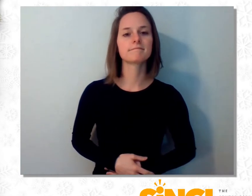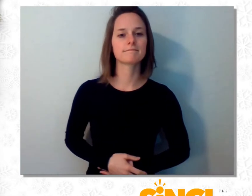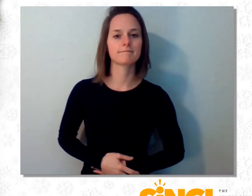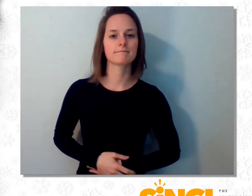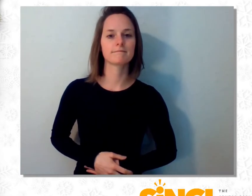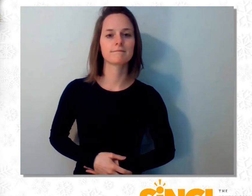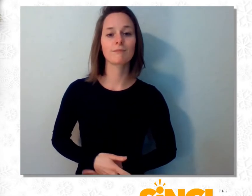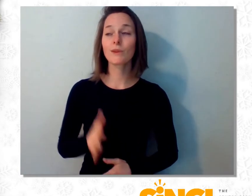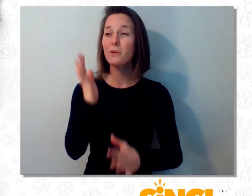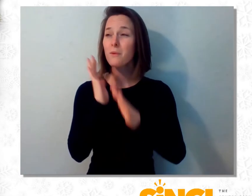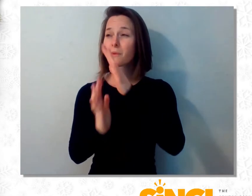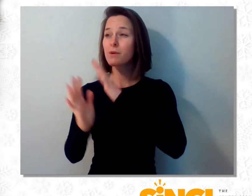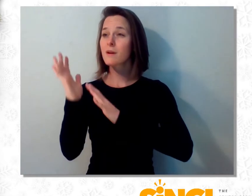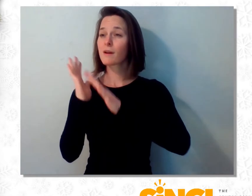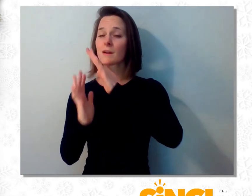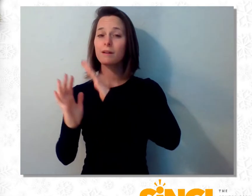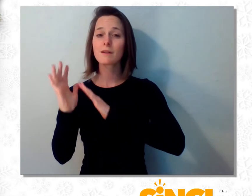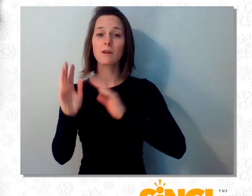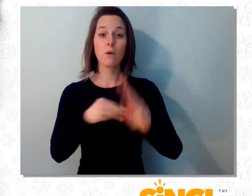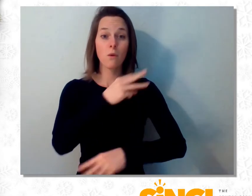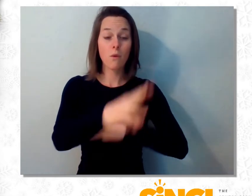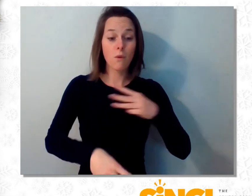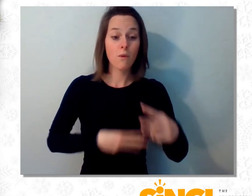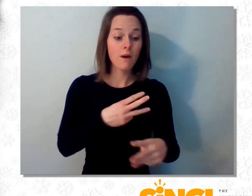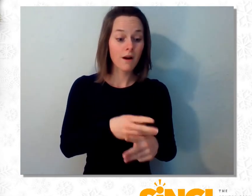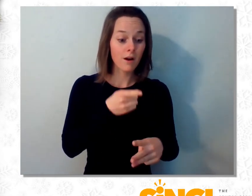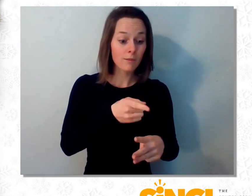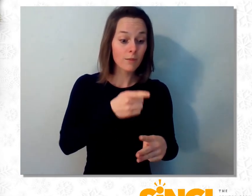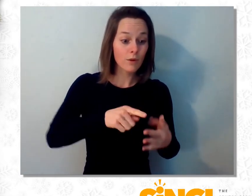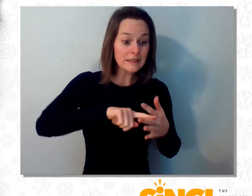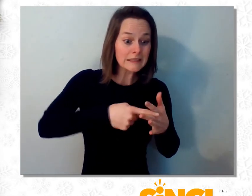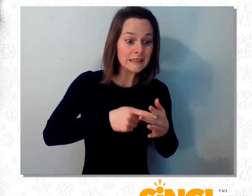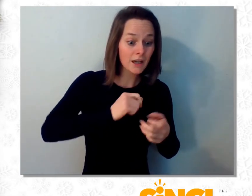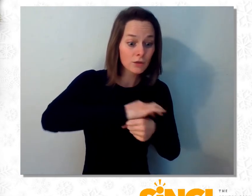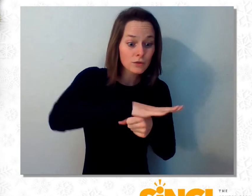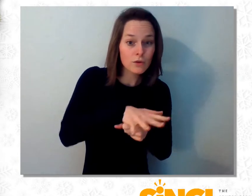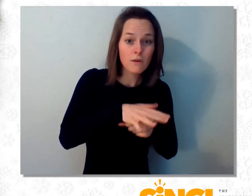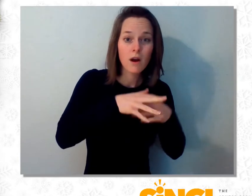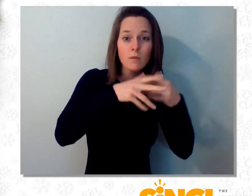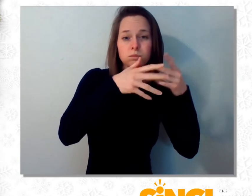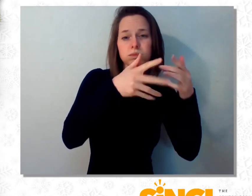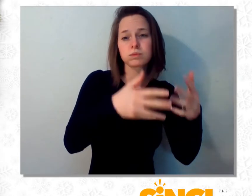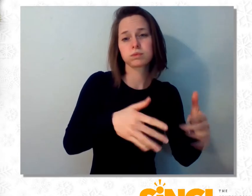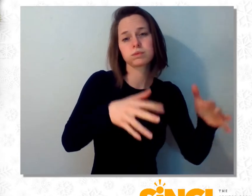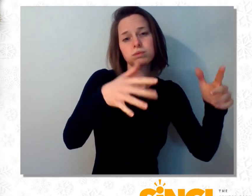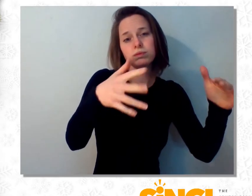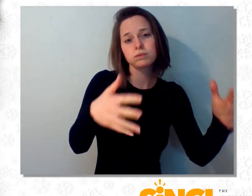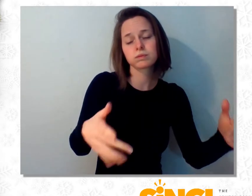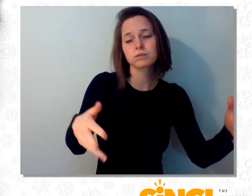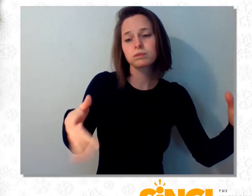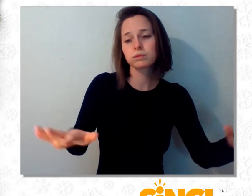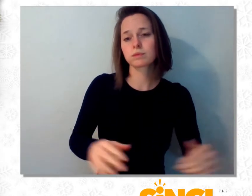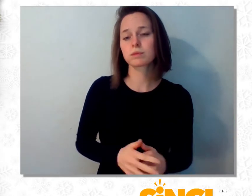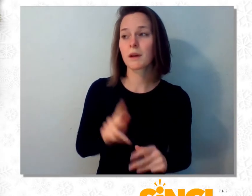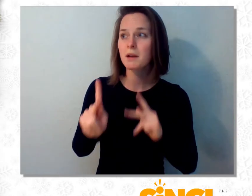When the virus started, people